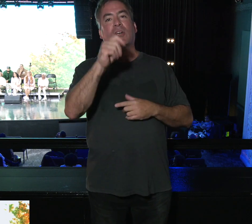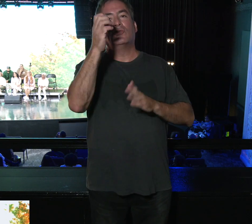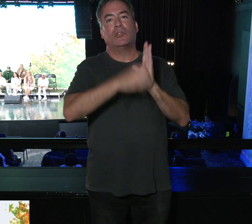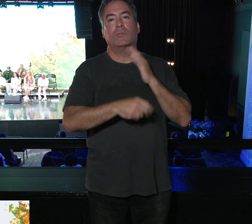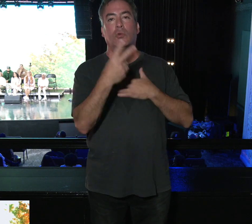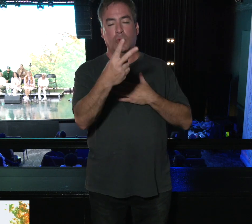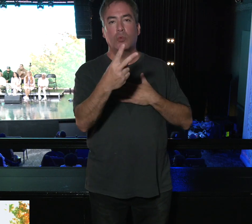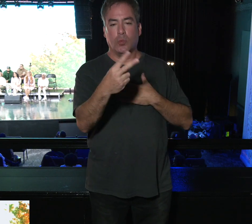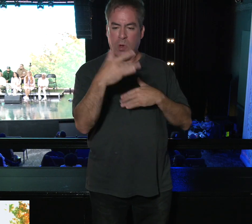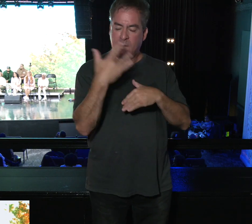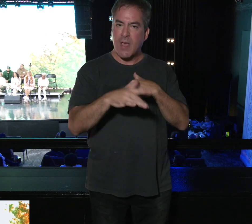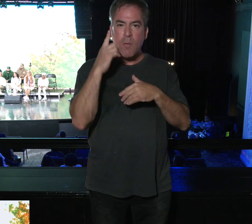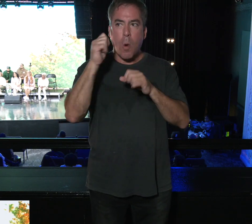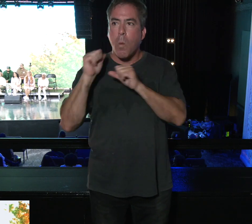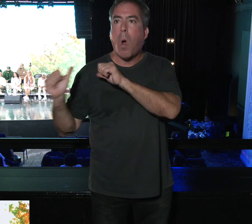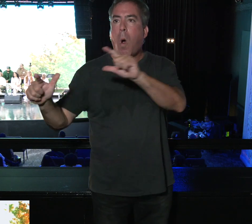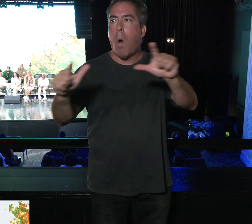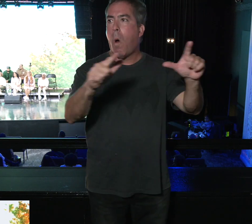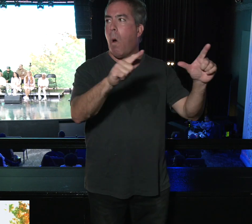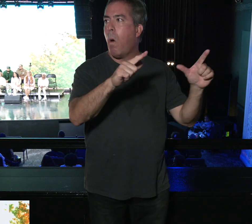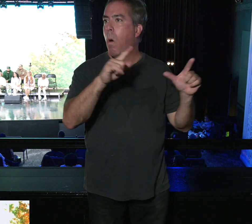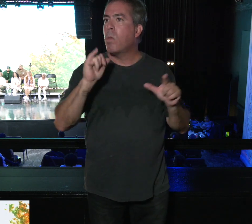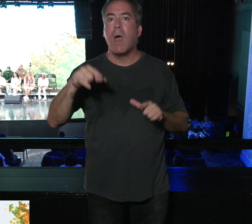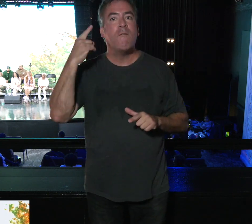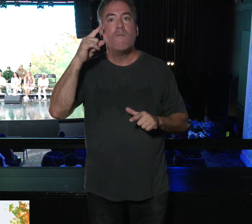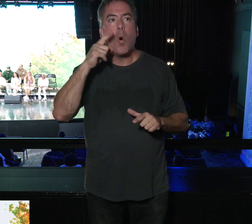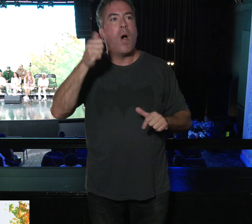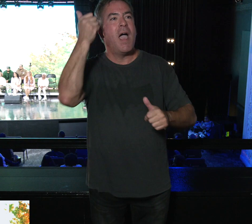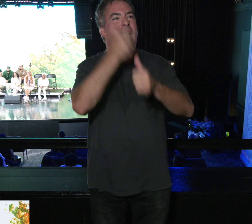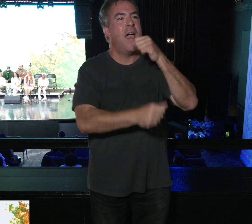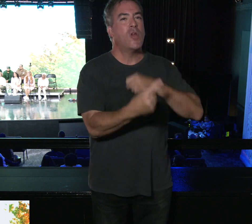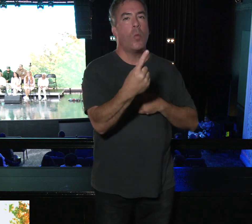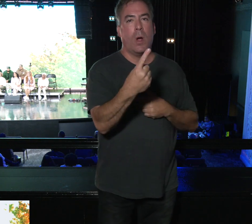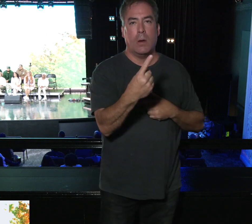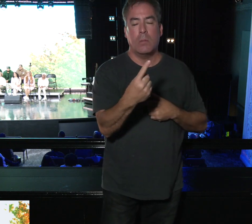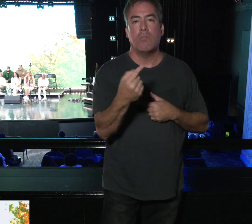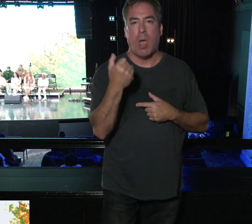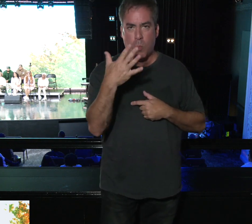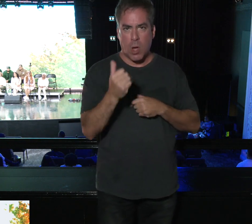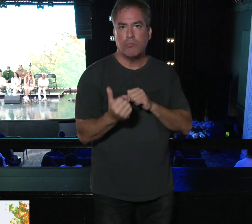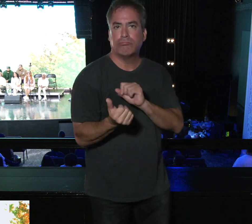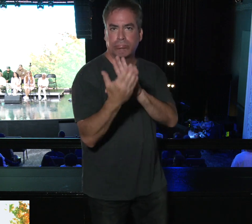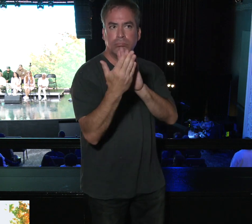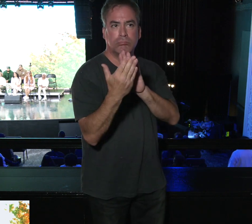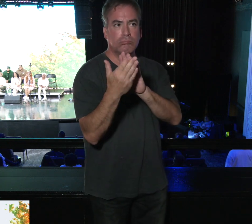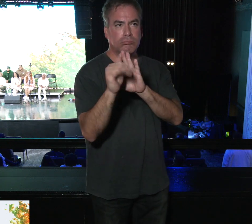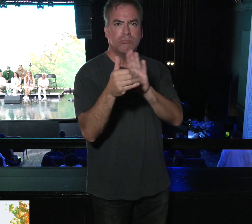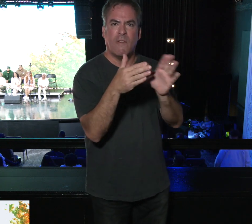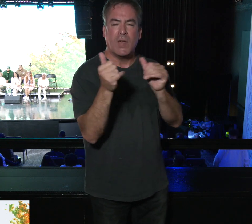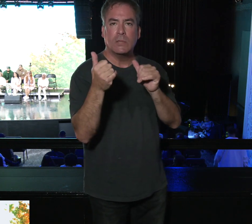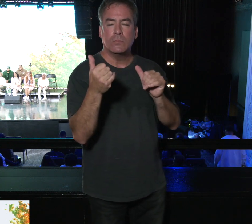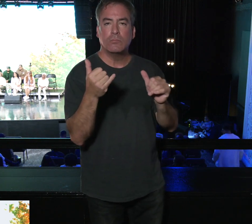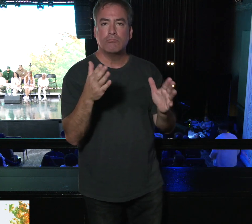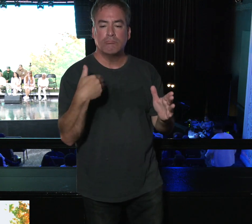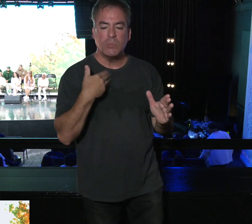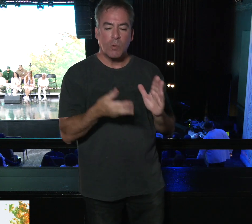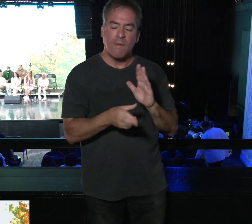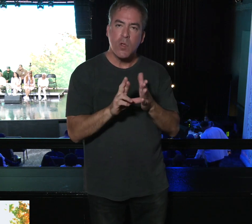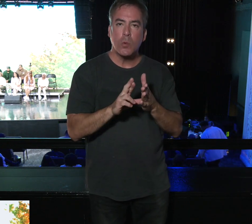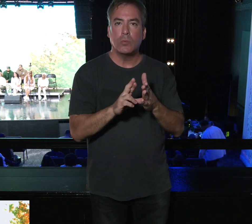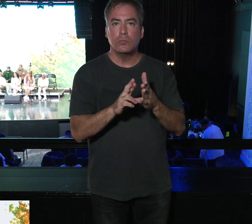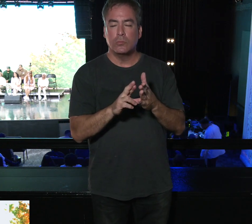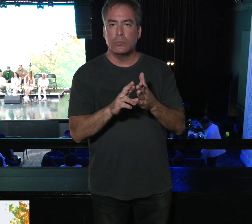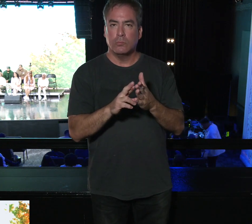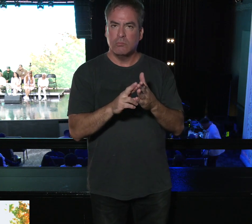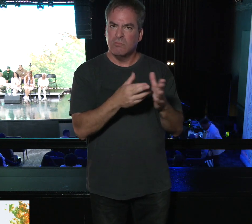It is available to all. This is for everyone. I want to address this real quick. We're going to go through some of